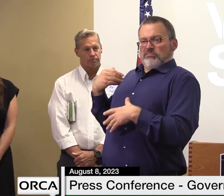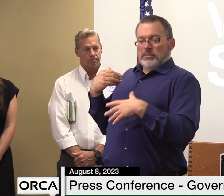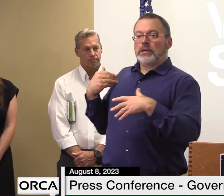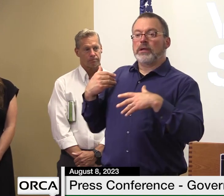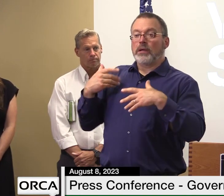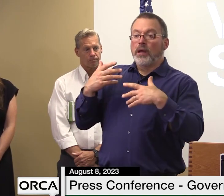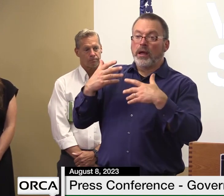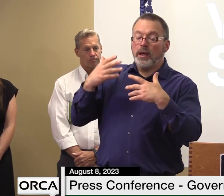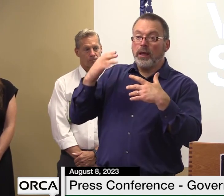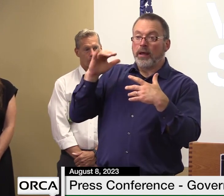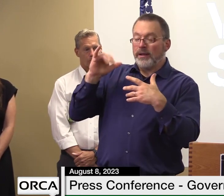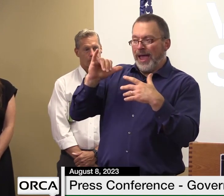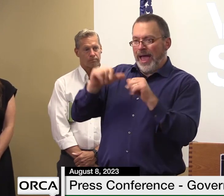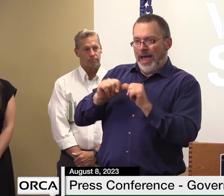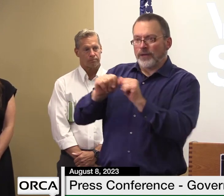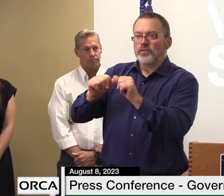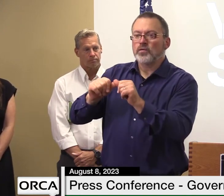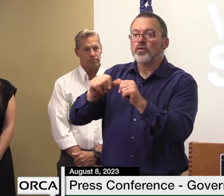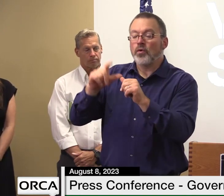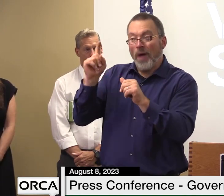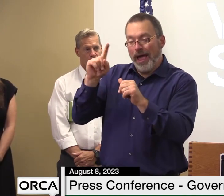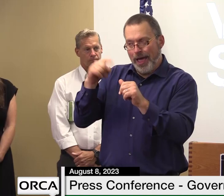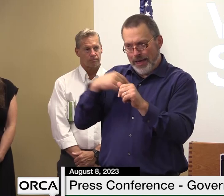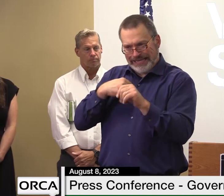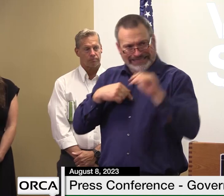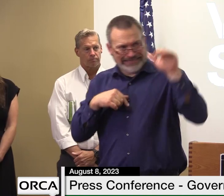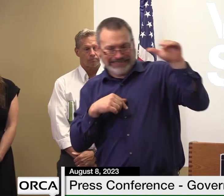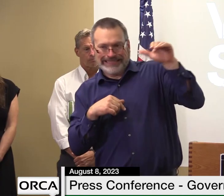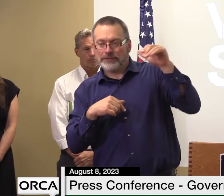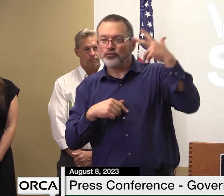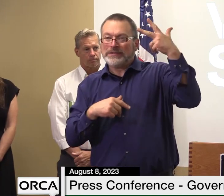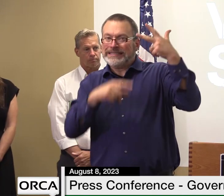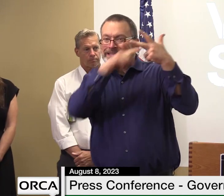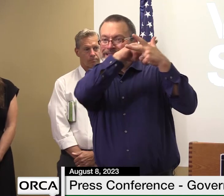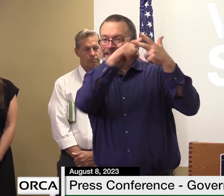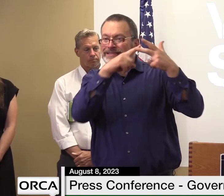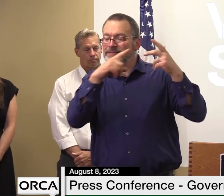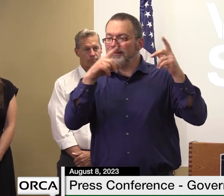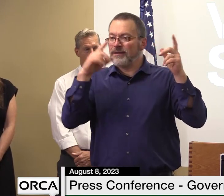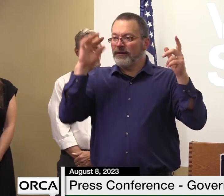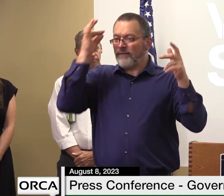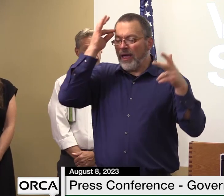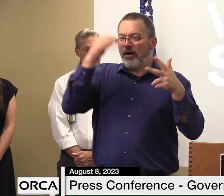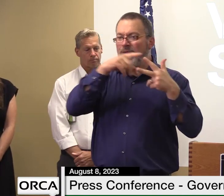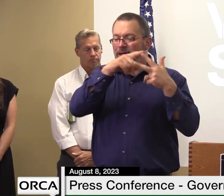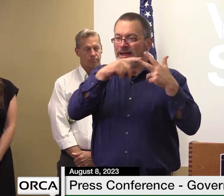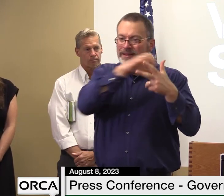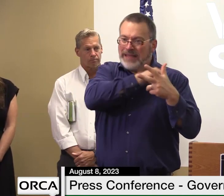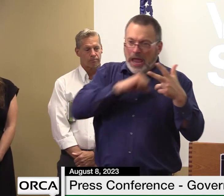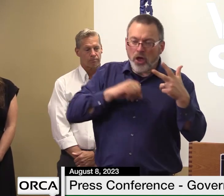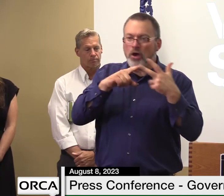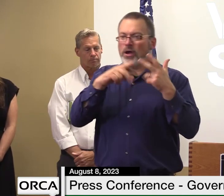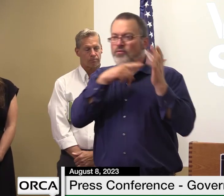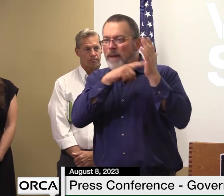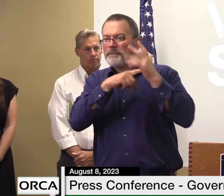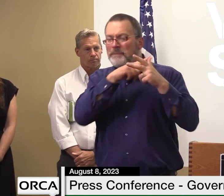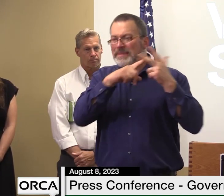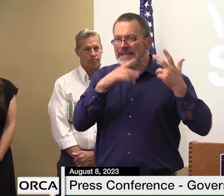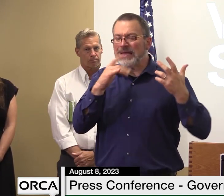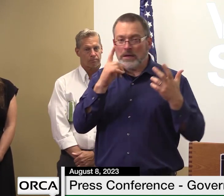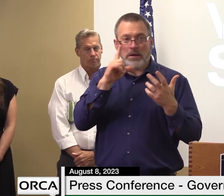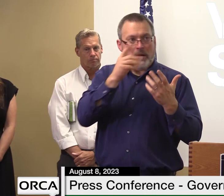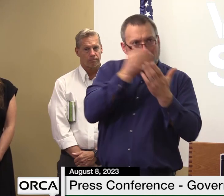again with our congressional delegation because a supplemental amount will be needed for some of those